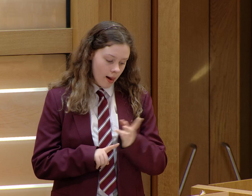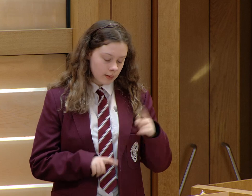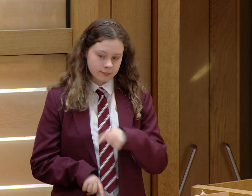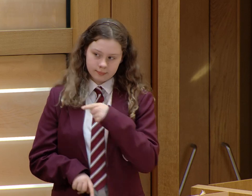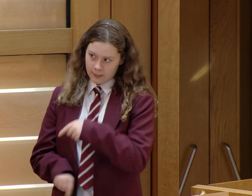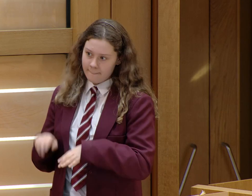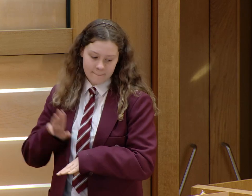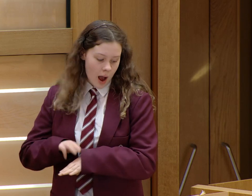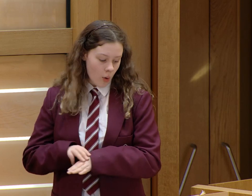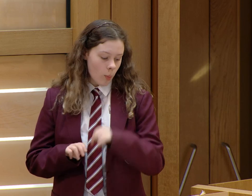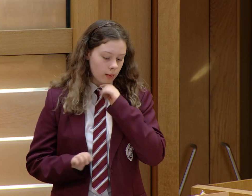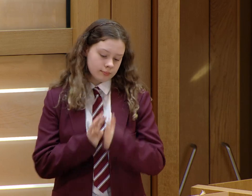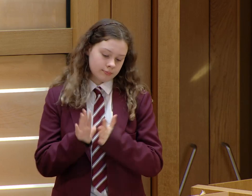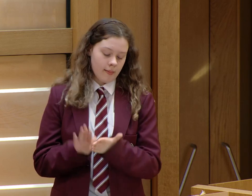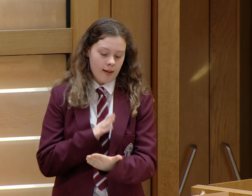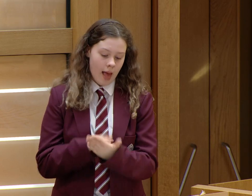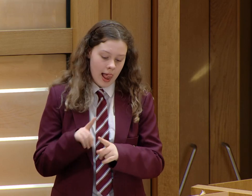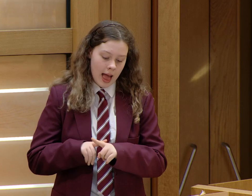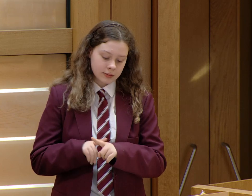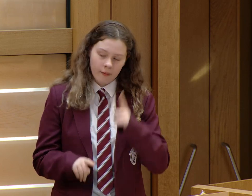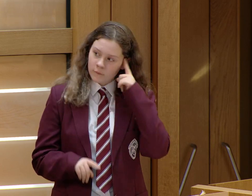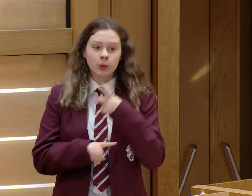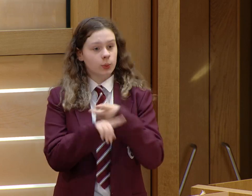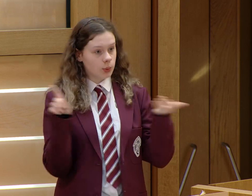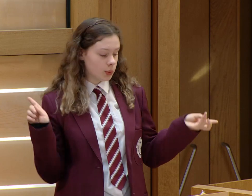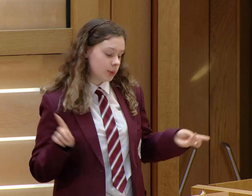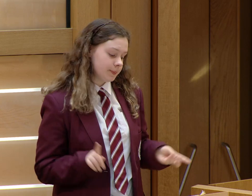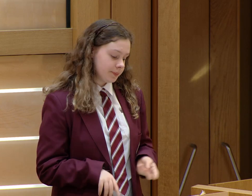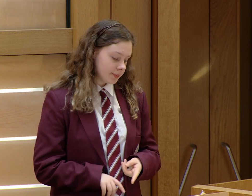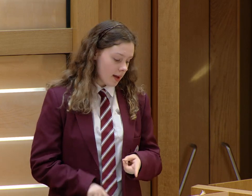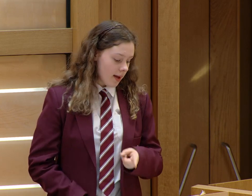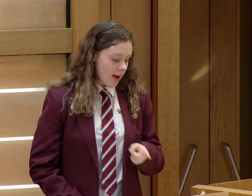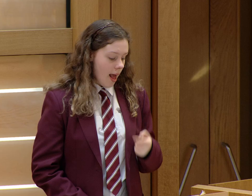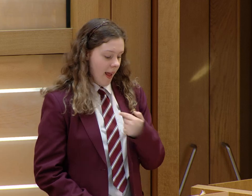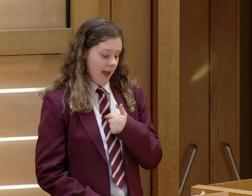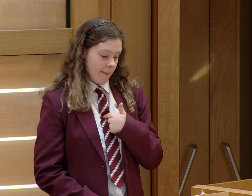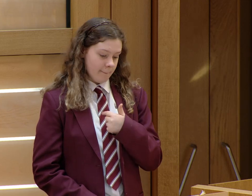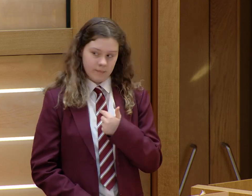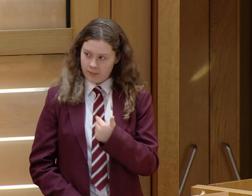As you can see, I use British sign language and Mary McDevitt will translate into English for you all.